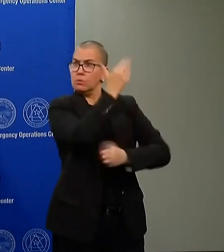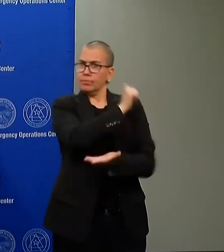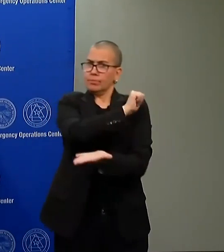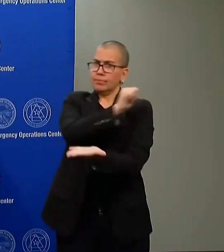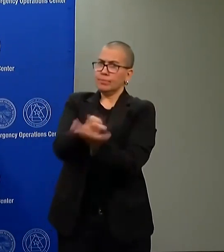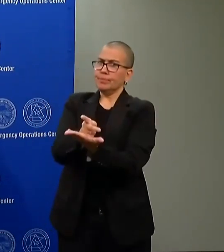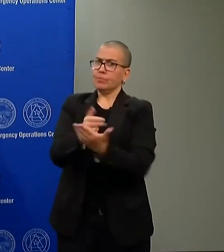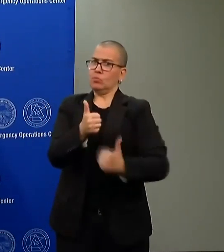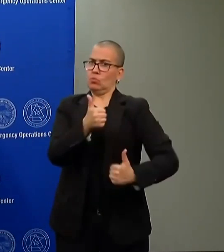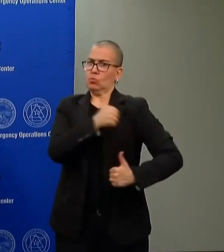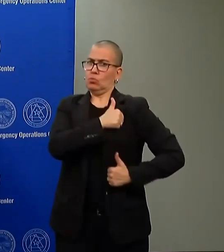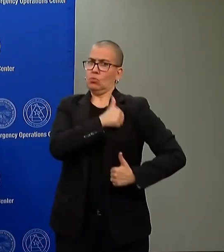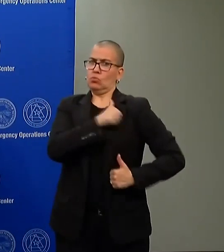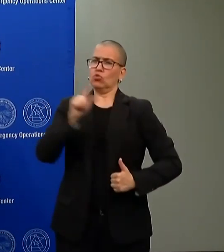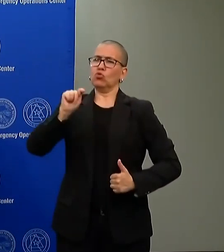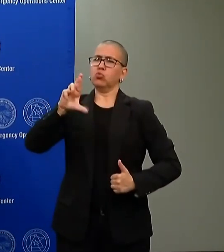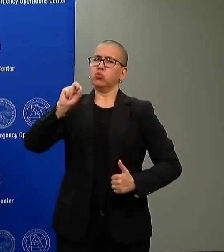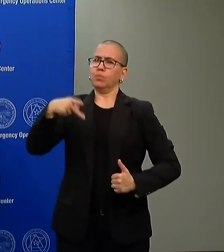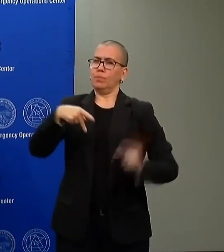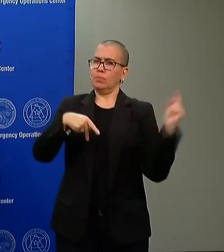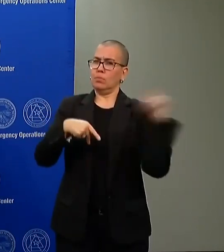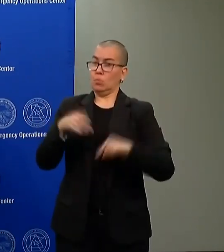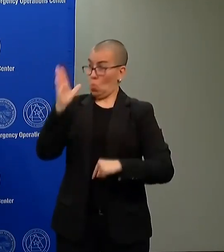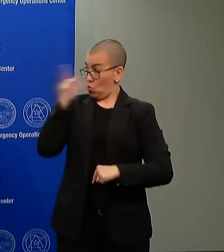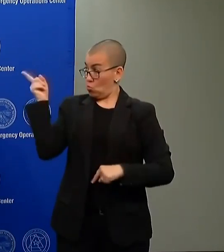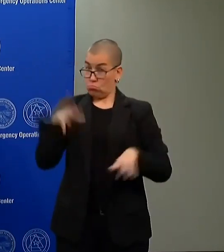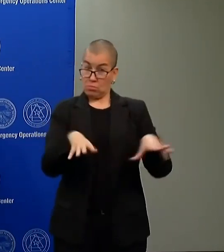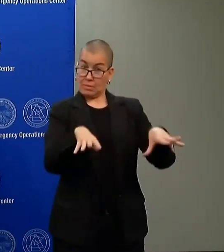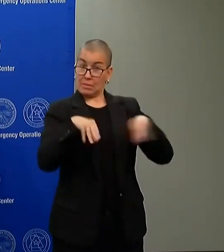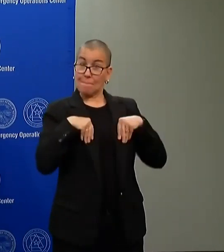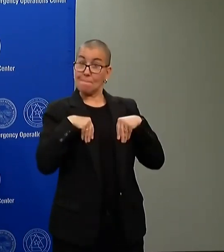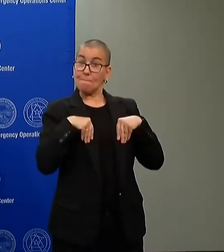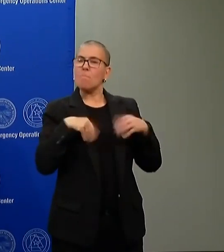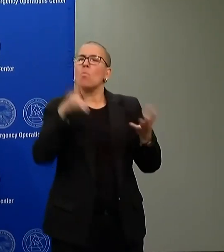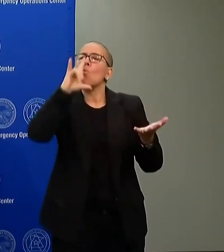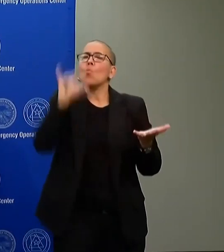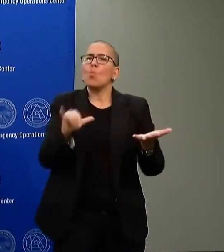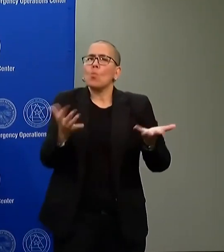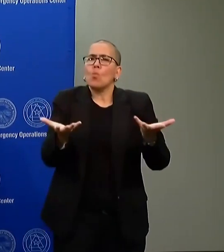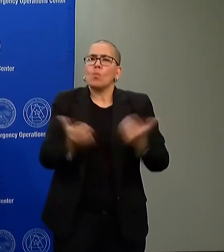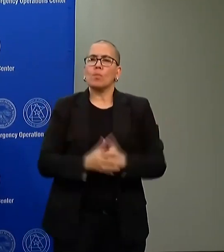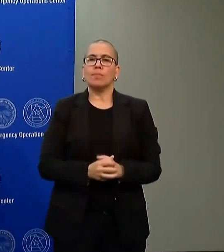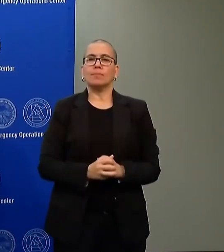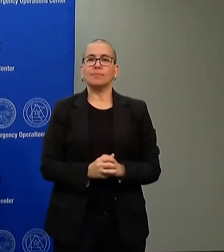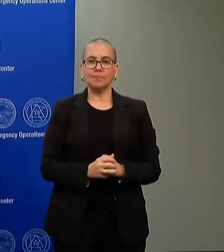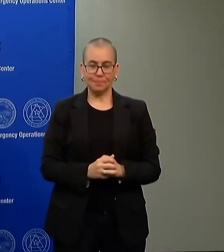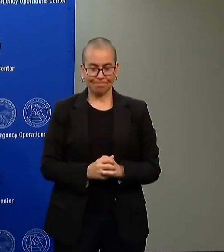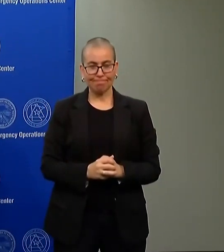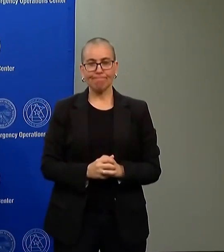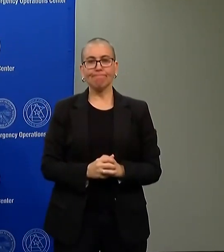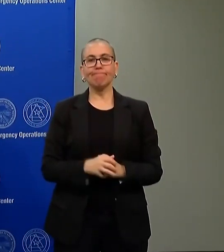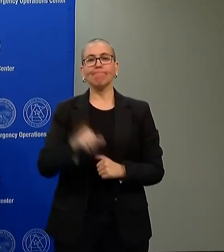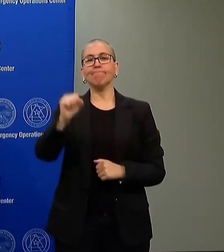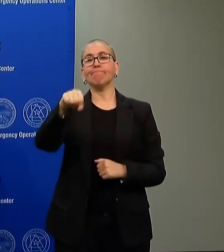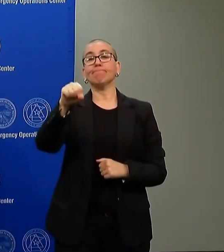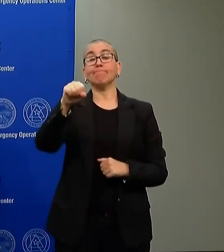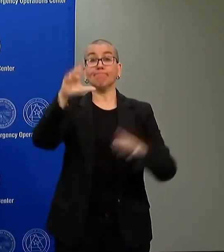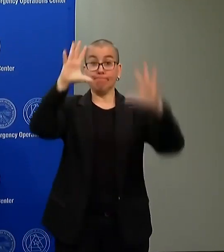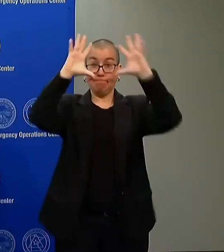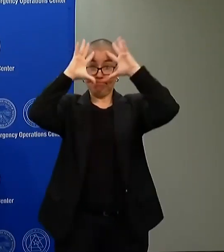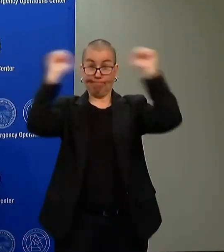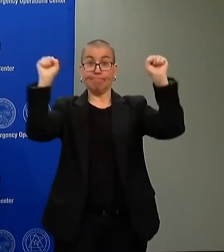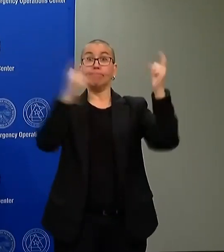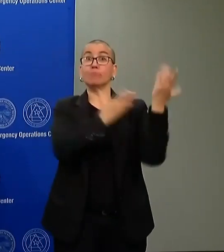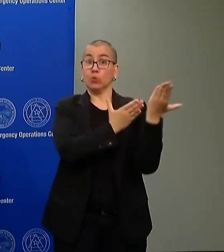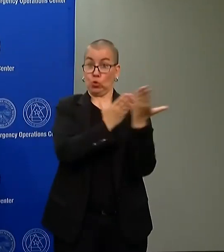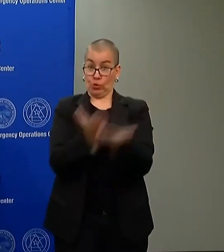are you going to accept it? And what kind of a precedent is that going to set? Yeah, and that was going back to an earlier question, the question of the president offering that. And this has happened